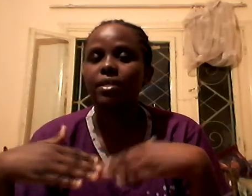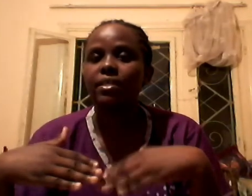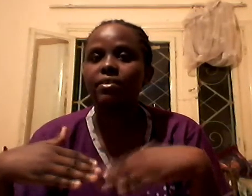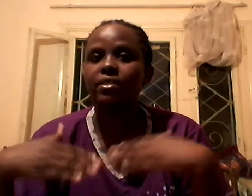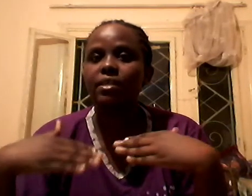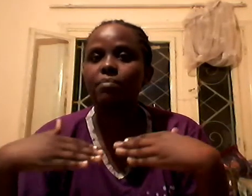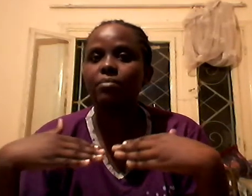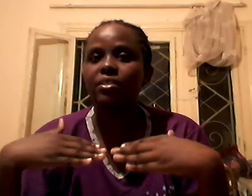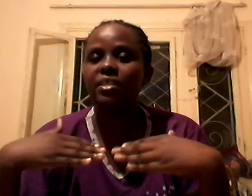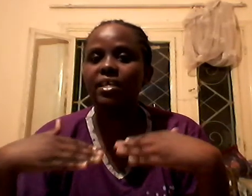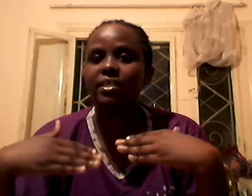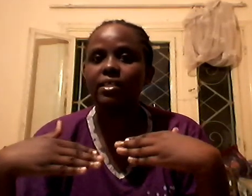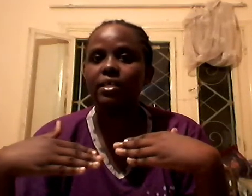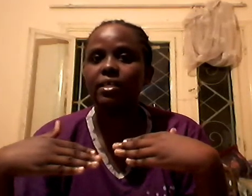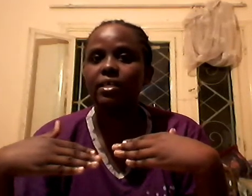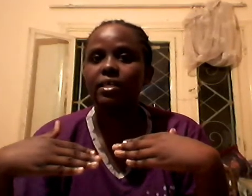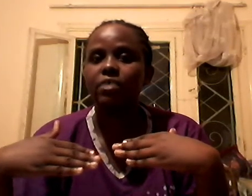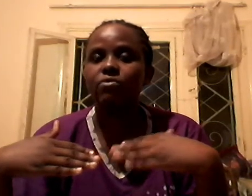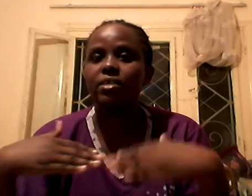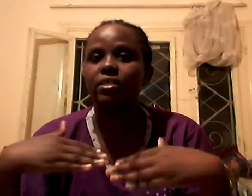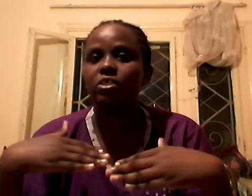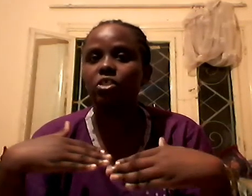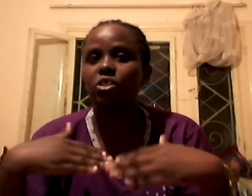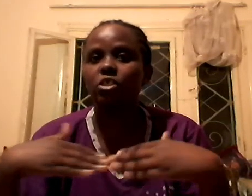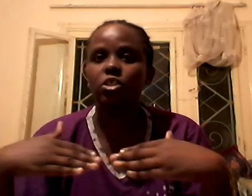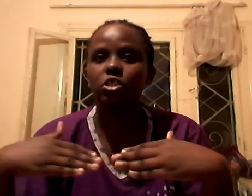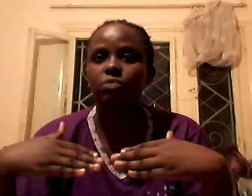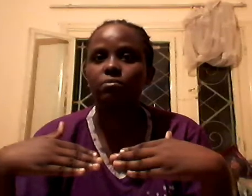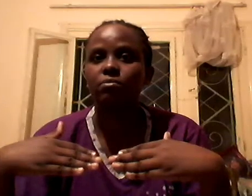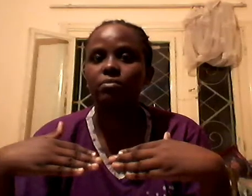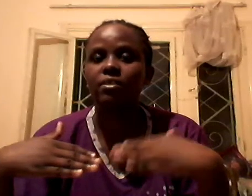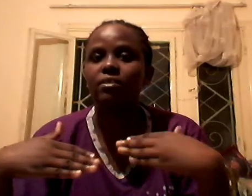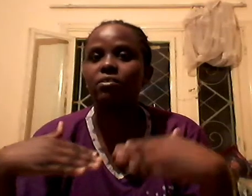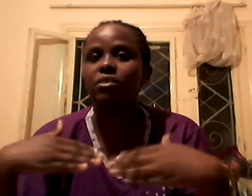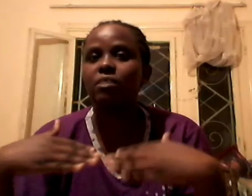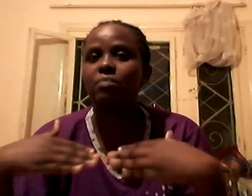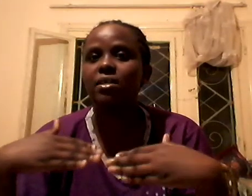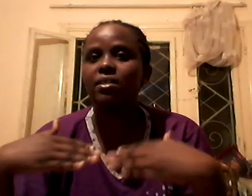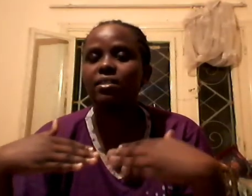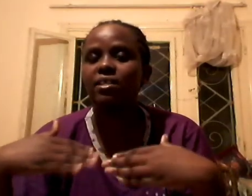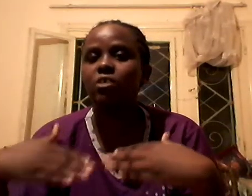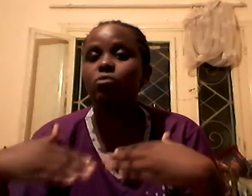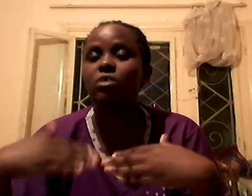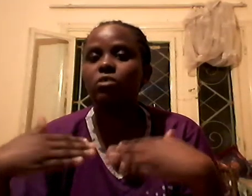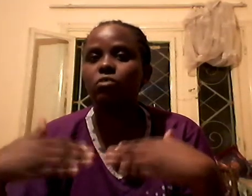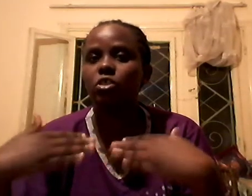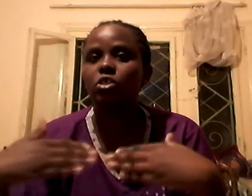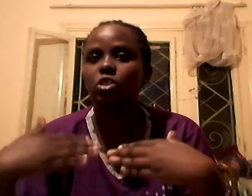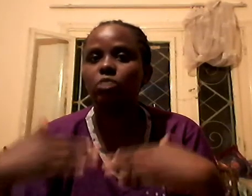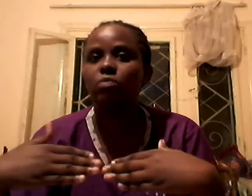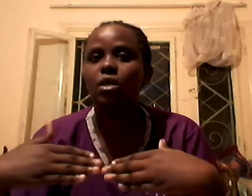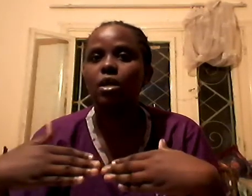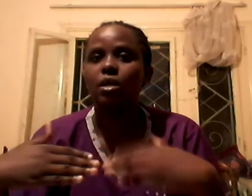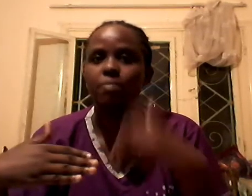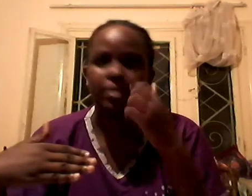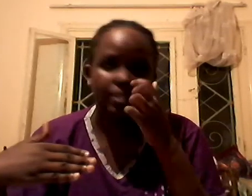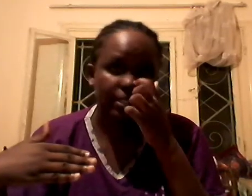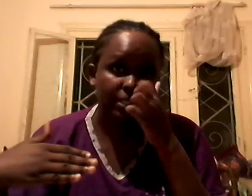there are some things you can change him. And there are some other things you cannot change him. But this